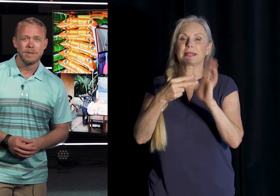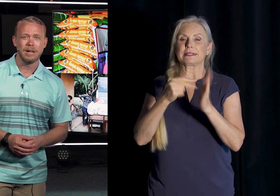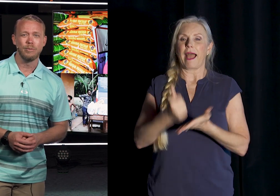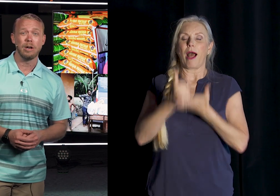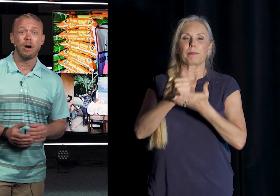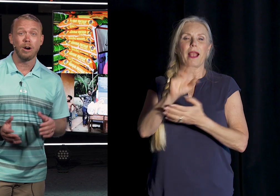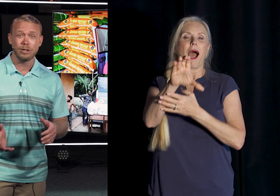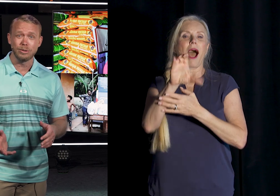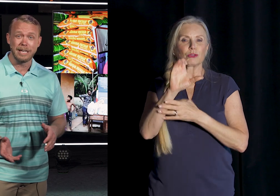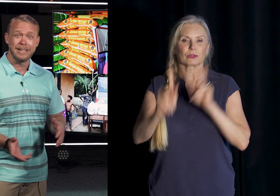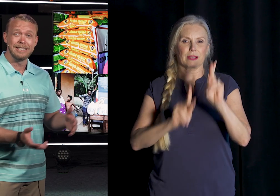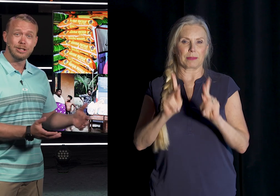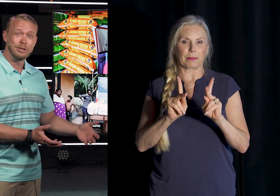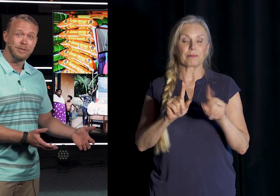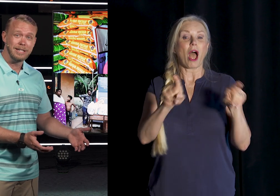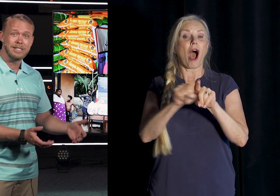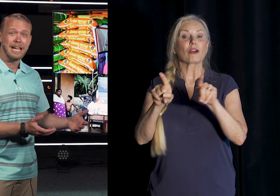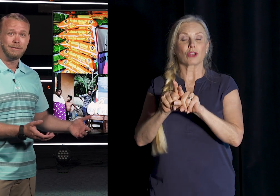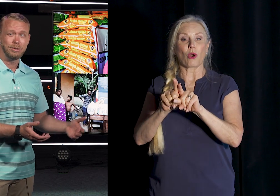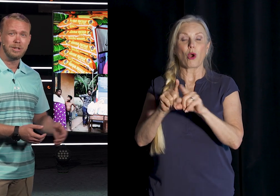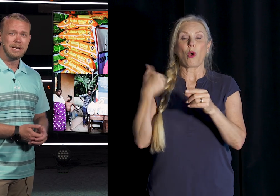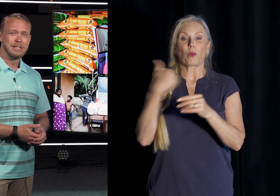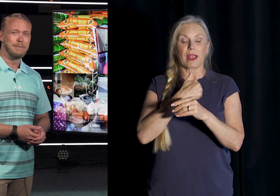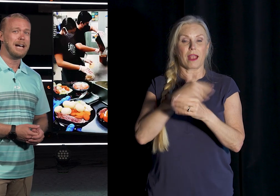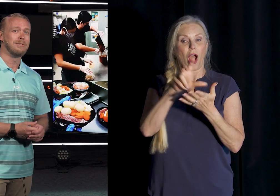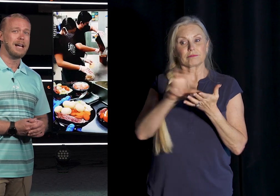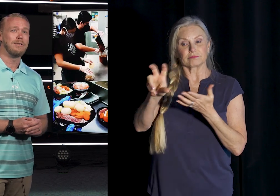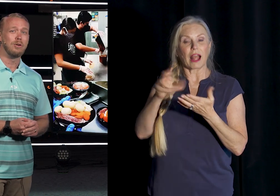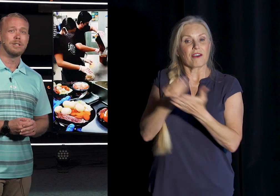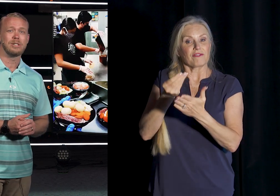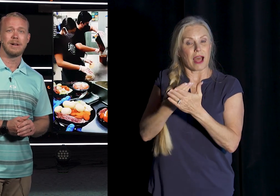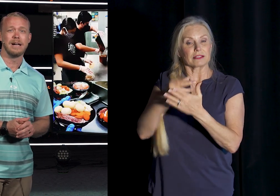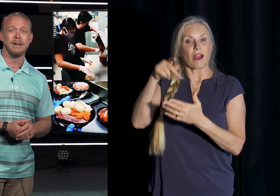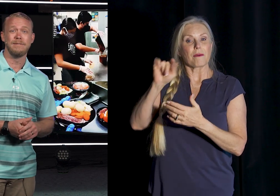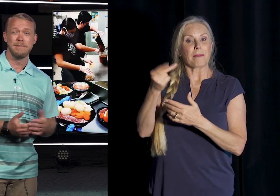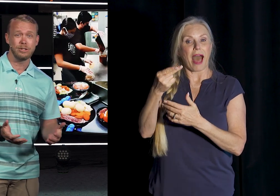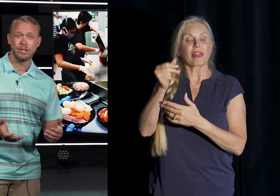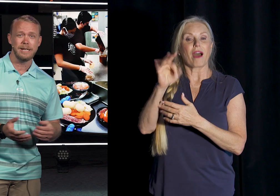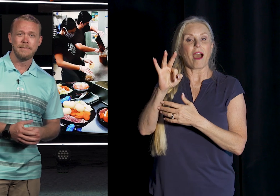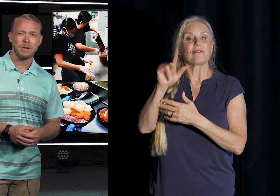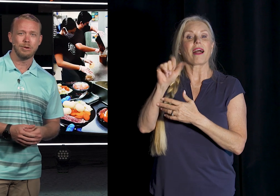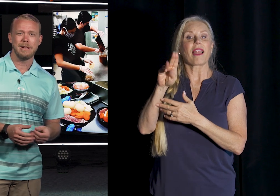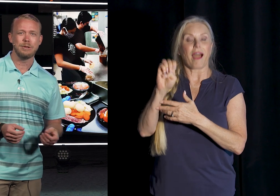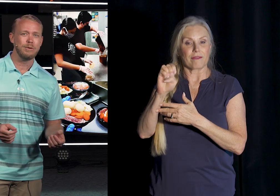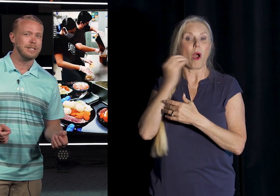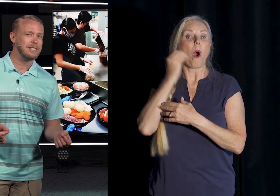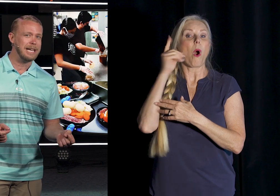We are also giving additional funds and food to Path of Life Homeless Ministry. Grow a family, you've really stepped